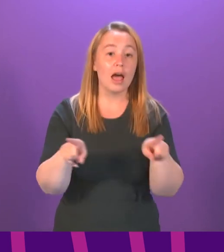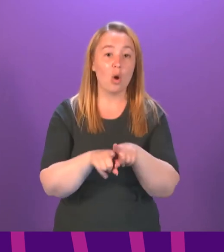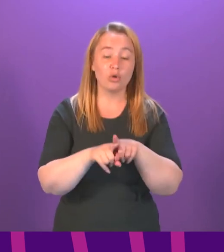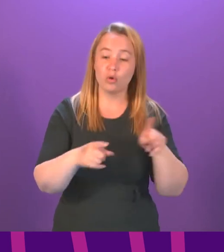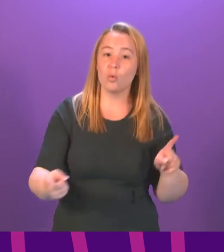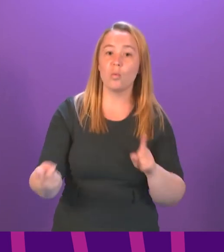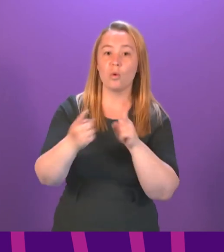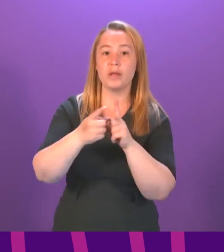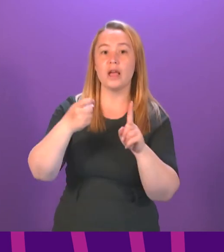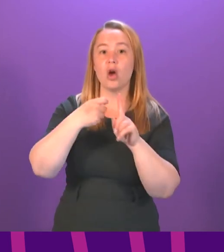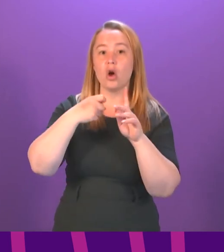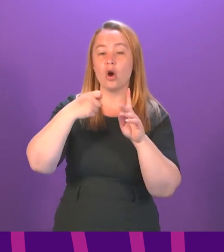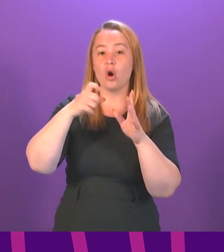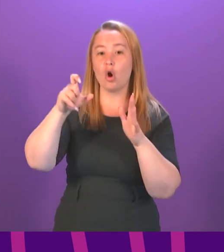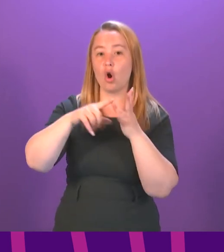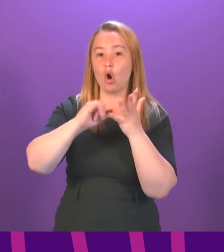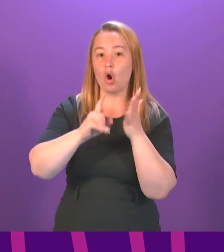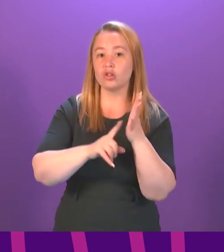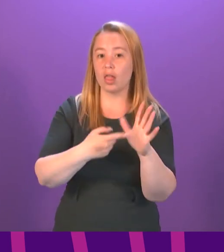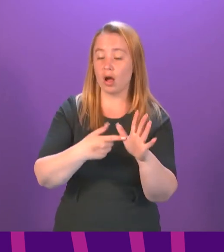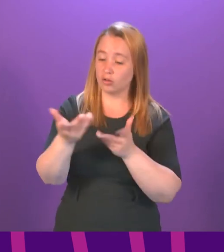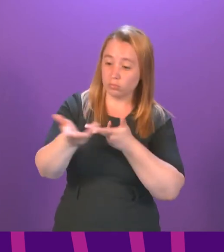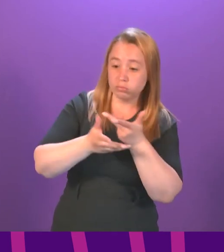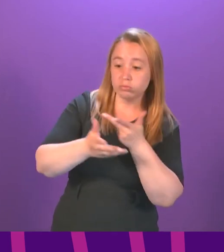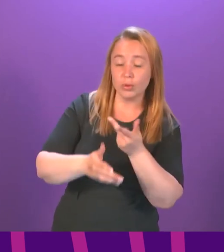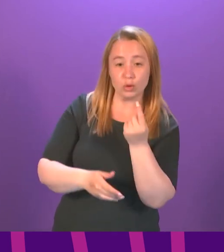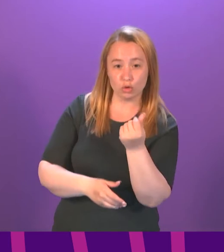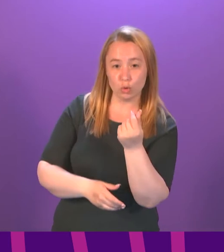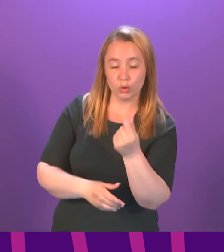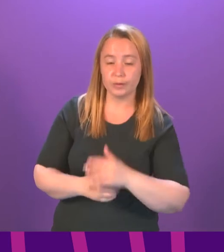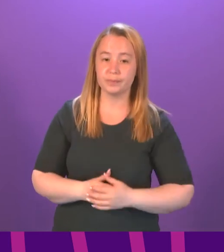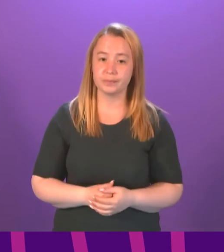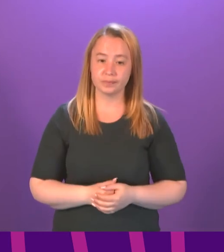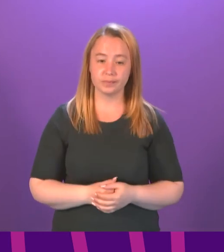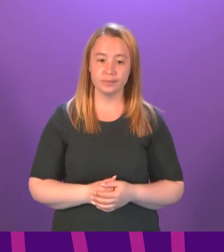COSLA at the earliest opportunity to discuss this matter further. Rachel Hamilton.